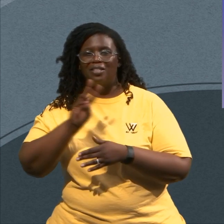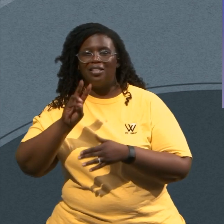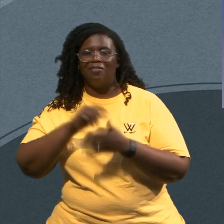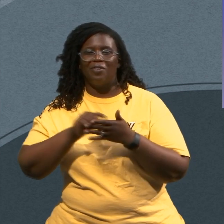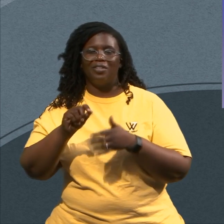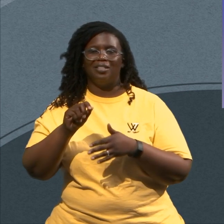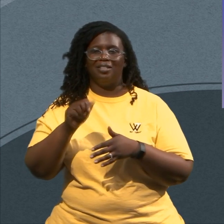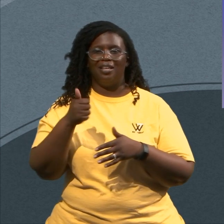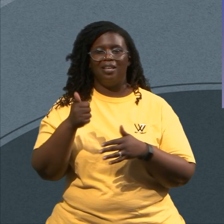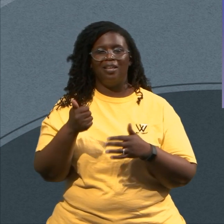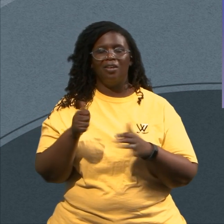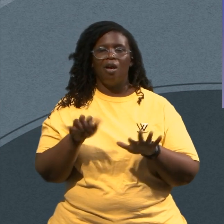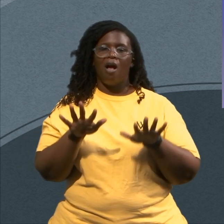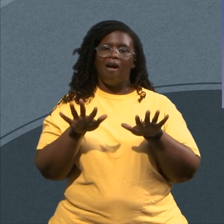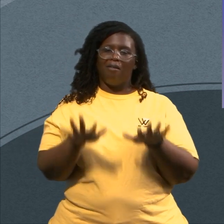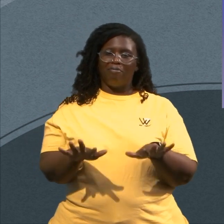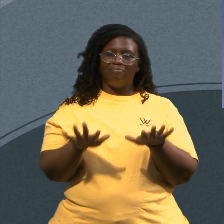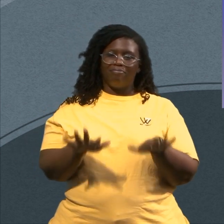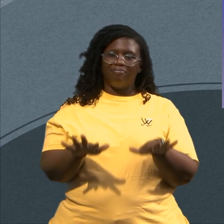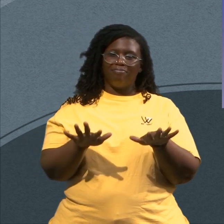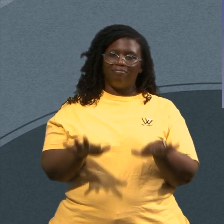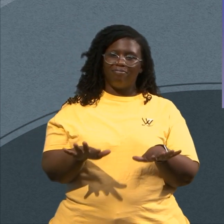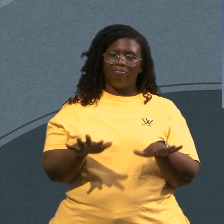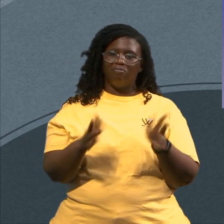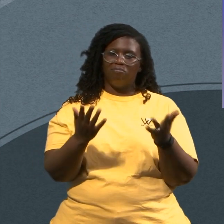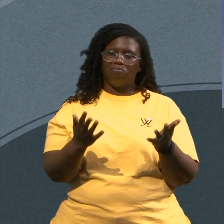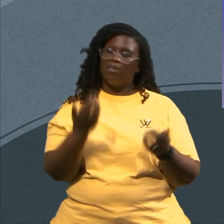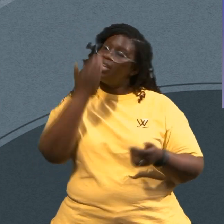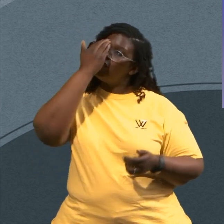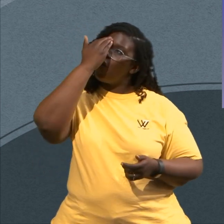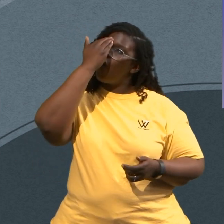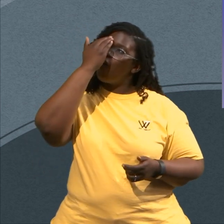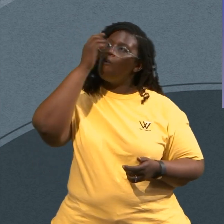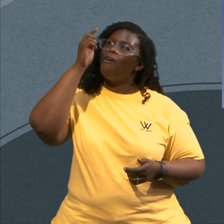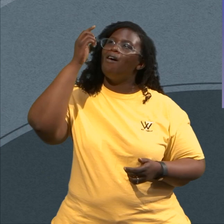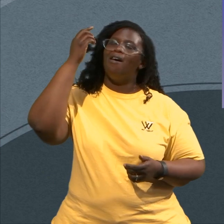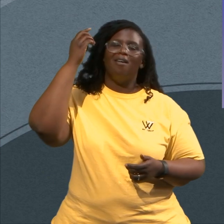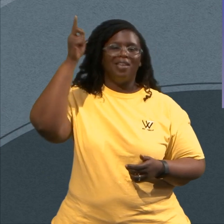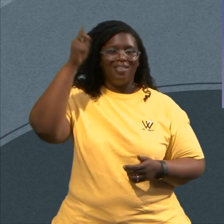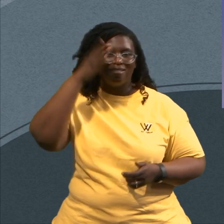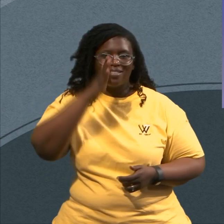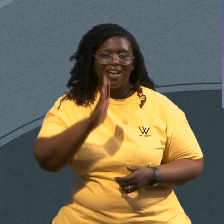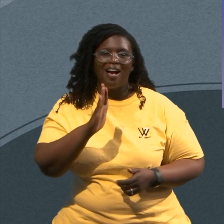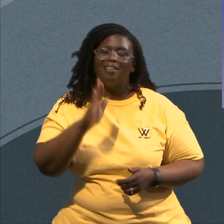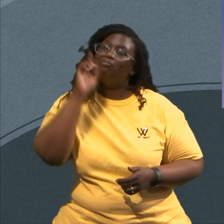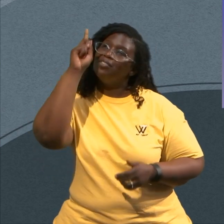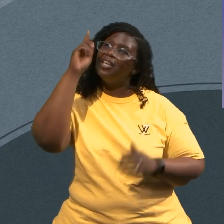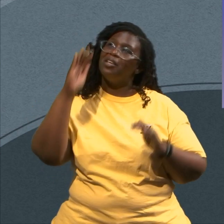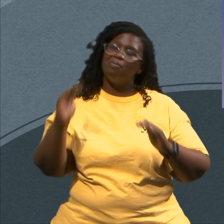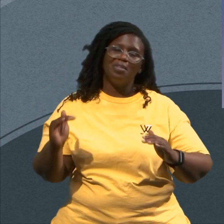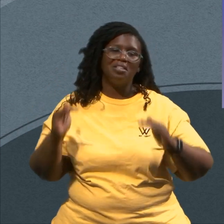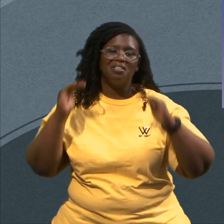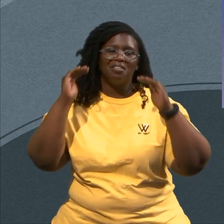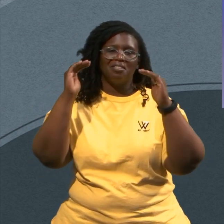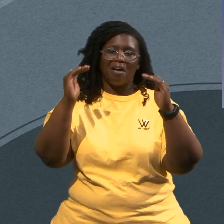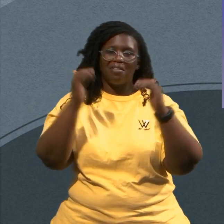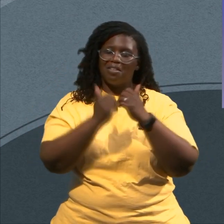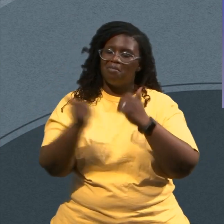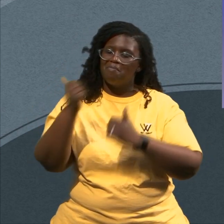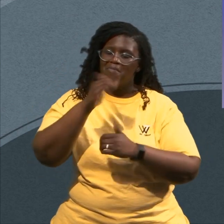And know that I am God I will be exalted among the nations I will